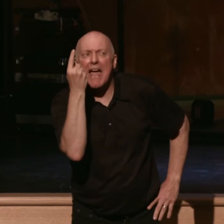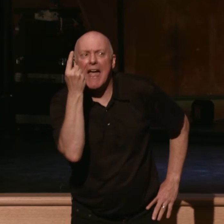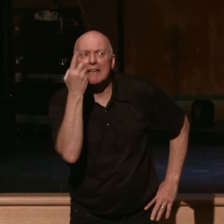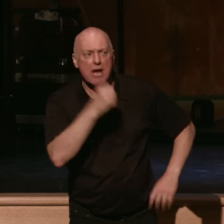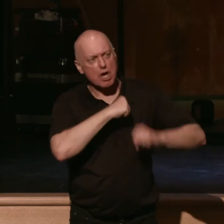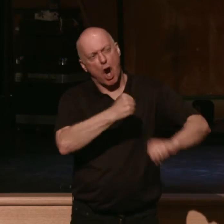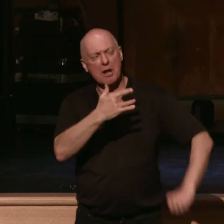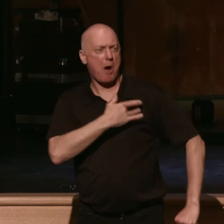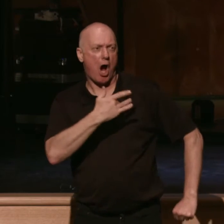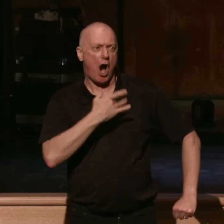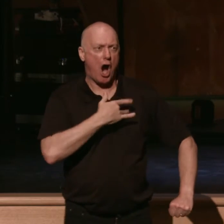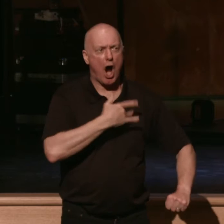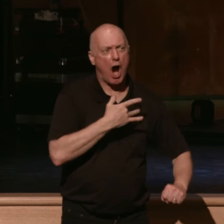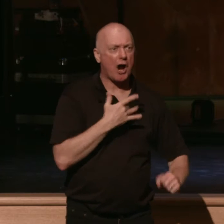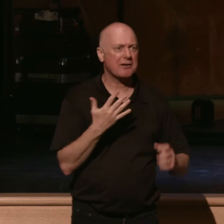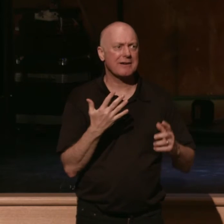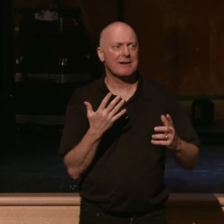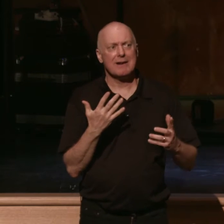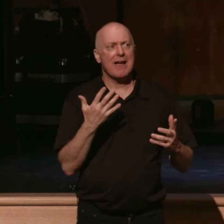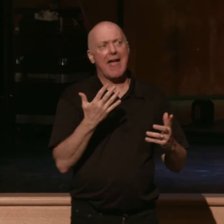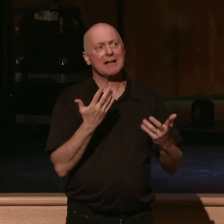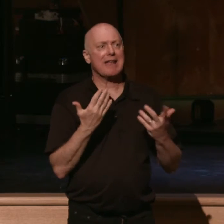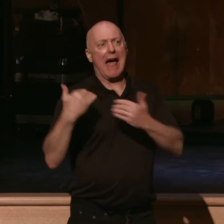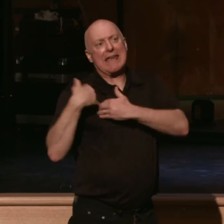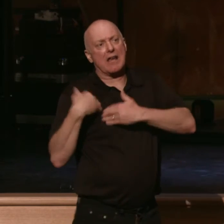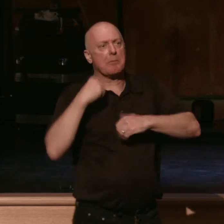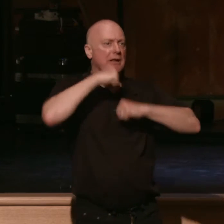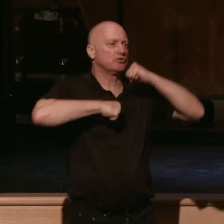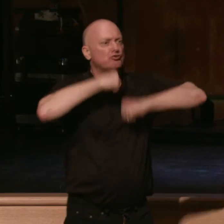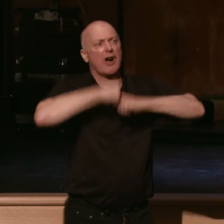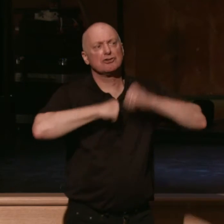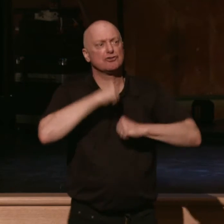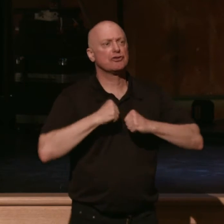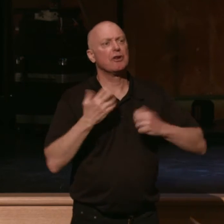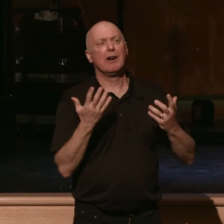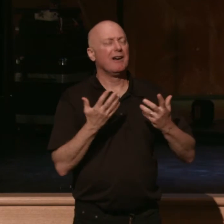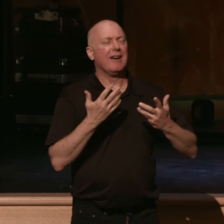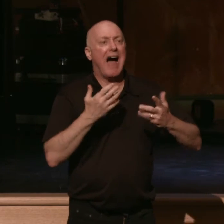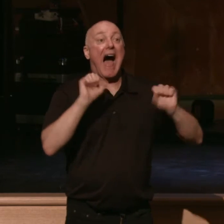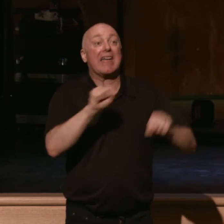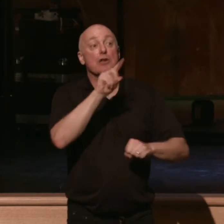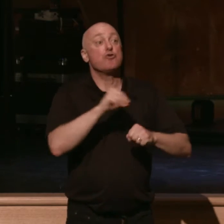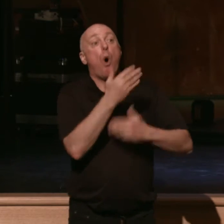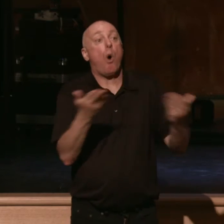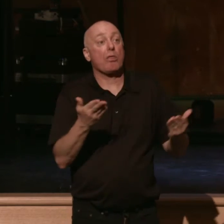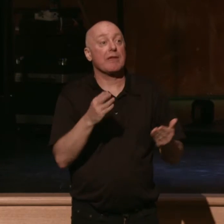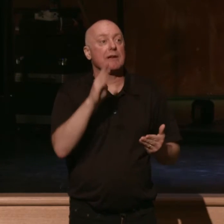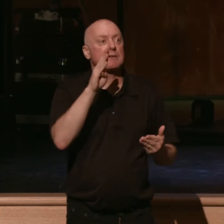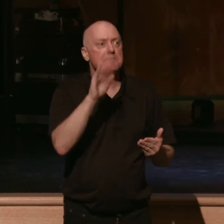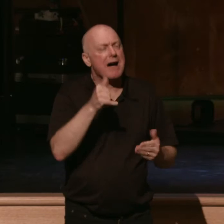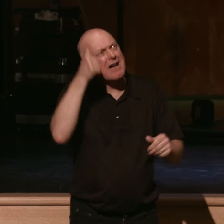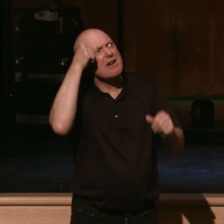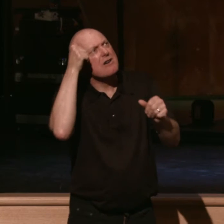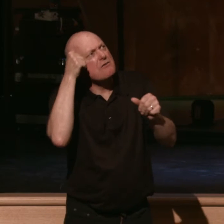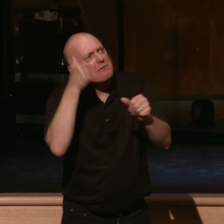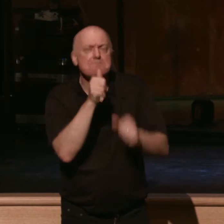heart and putting up these accountability structures and getting some basic barriers. I can do all things by recalling and being patient and